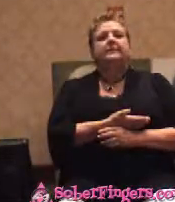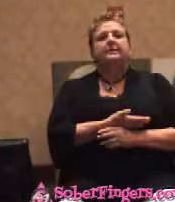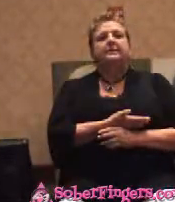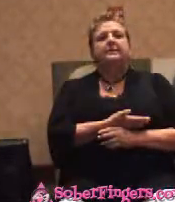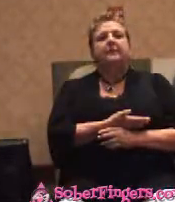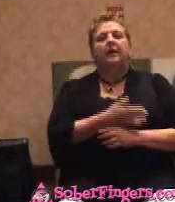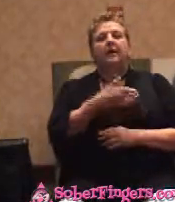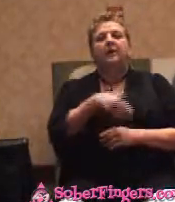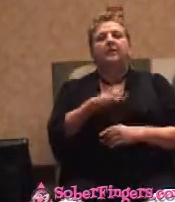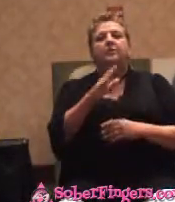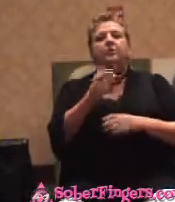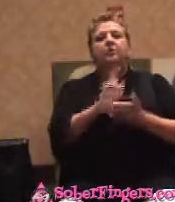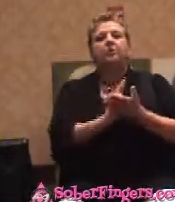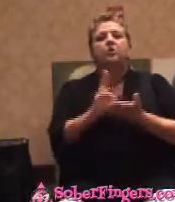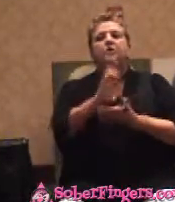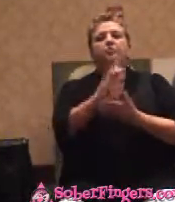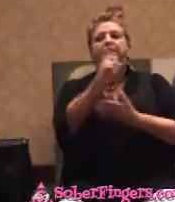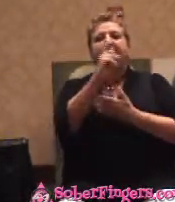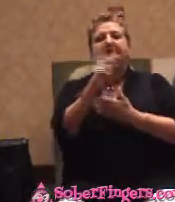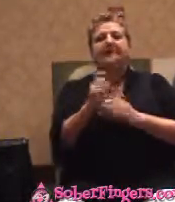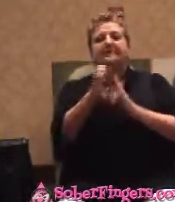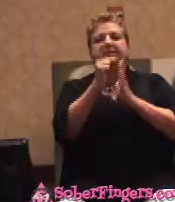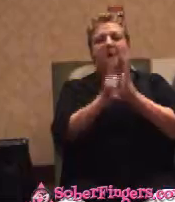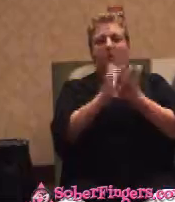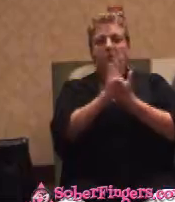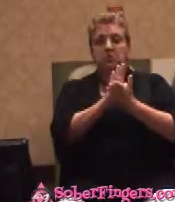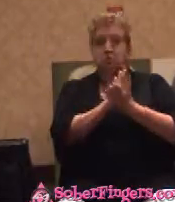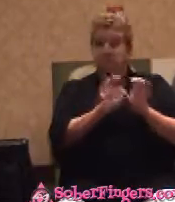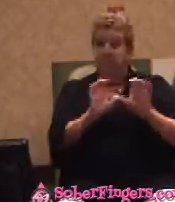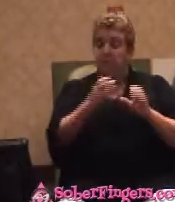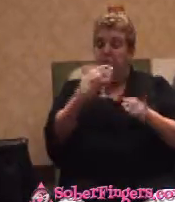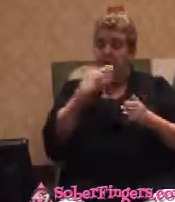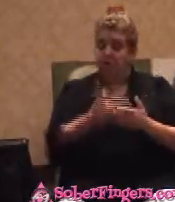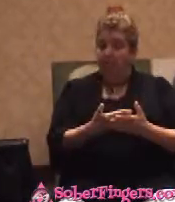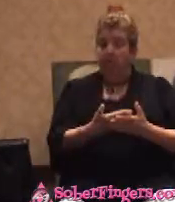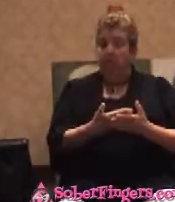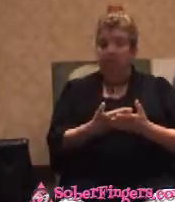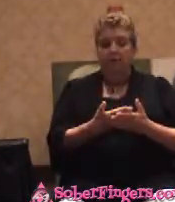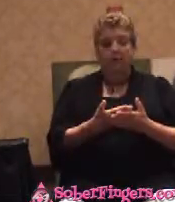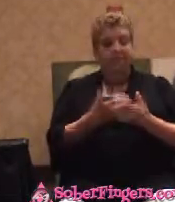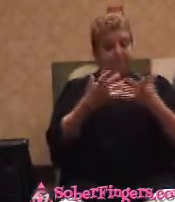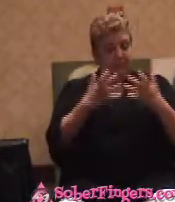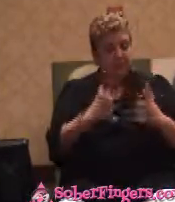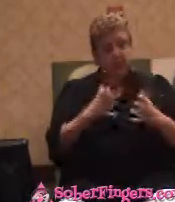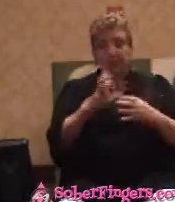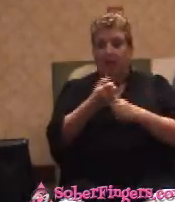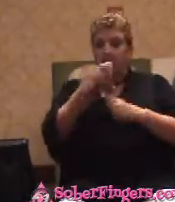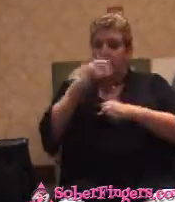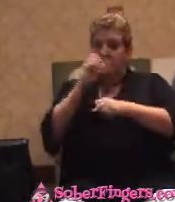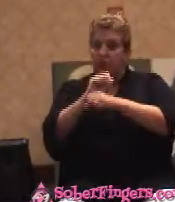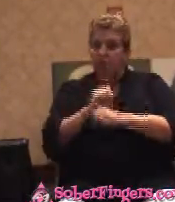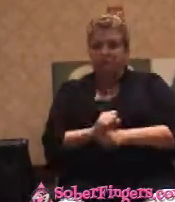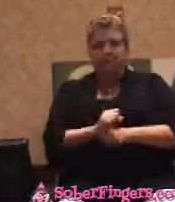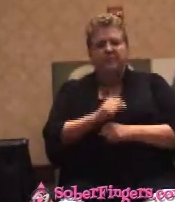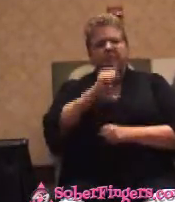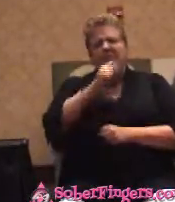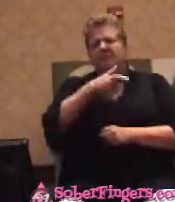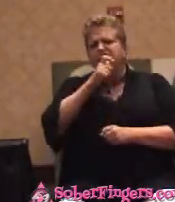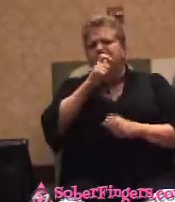University of Texas law school and did well. Got a good job when I got out of there. Didn't drink much in law school. Found out you